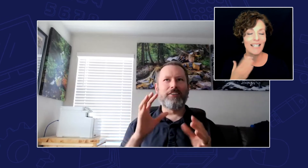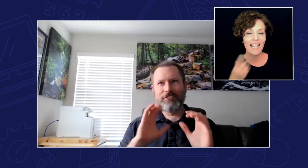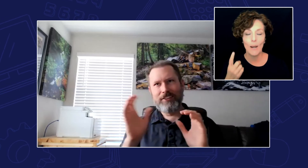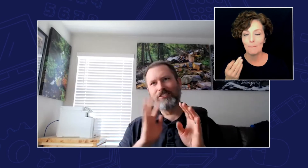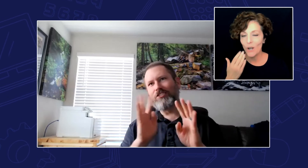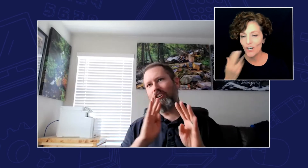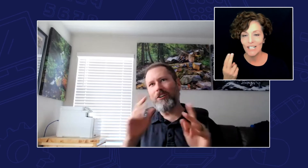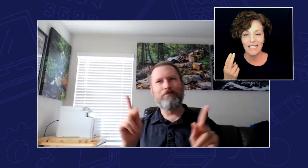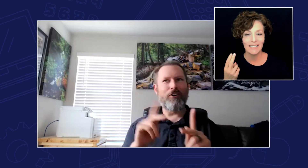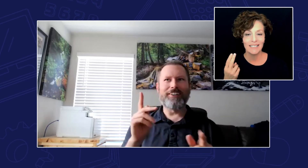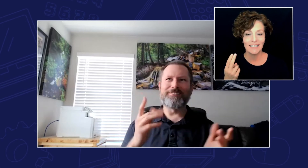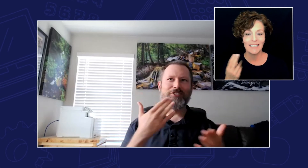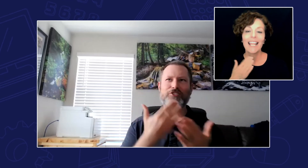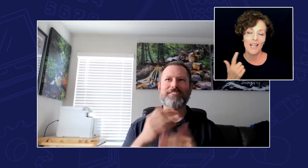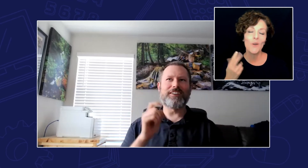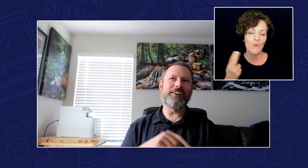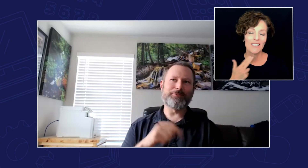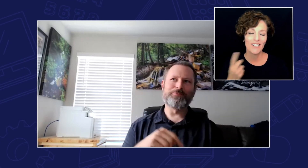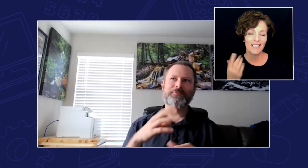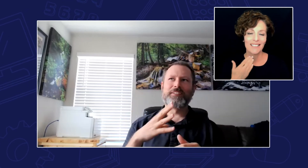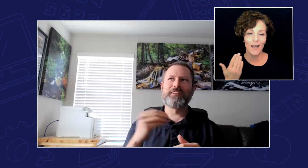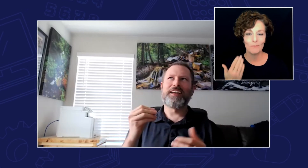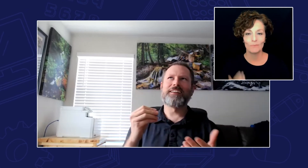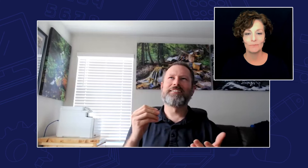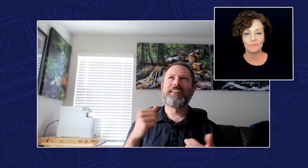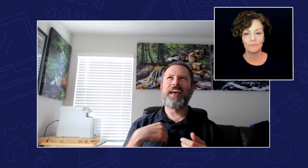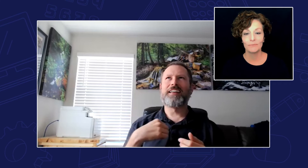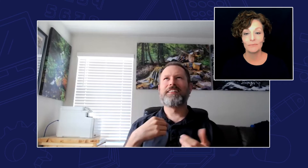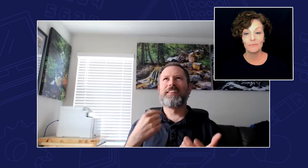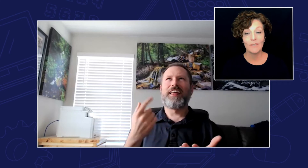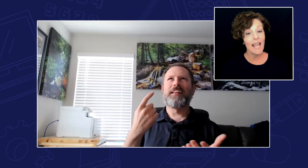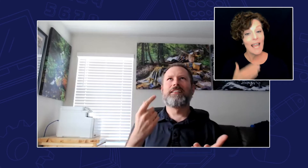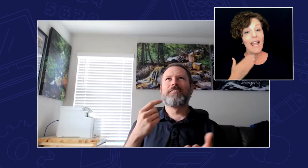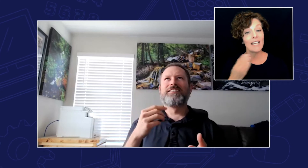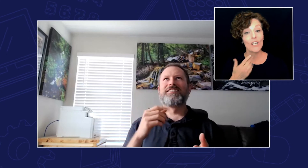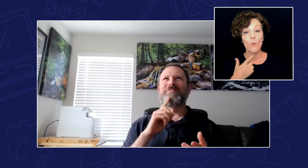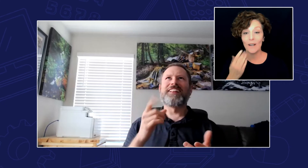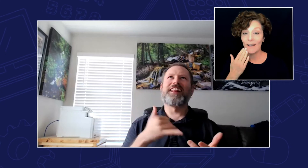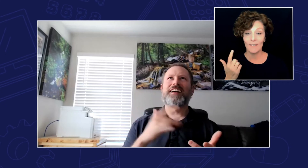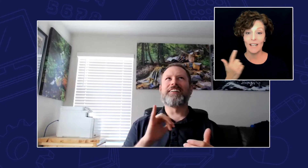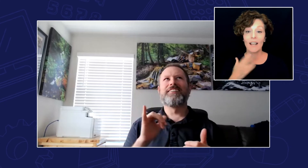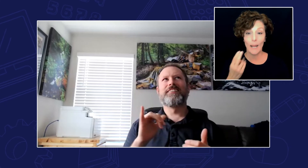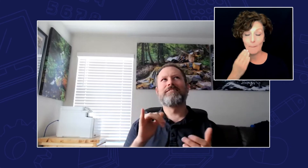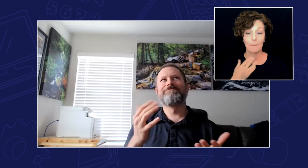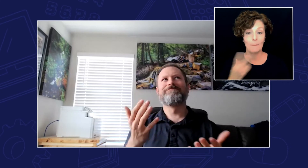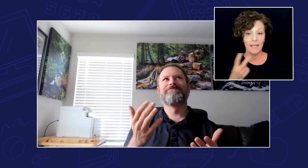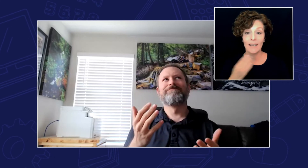parties it was a good time and it would feel like being in a deaf